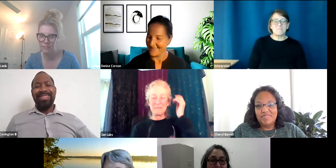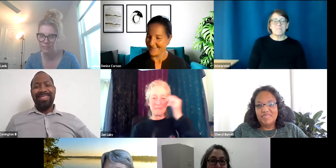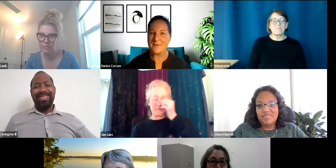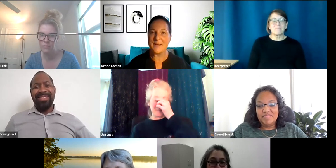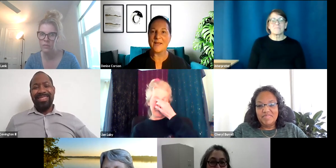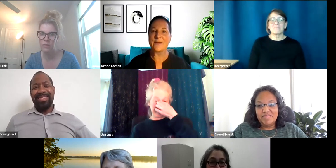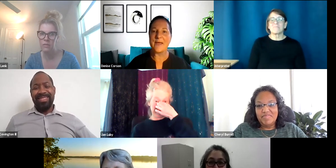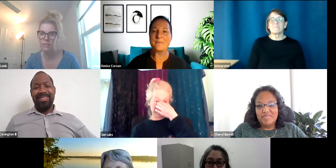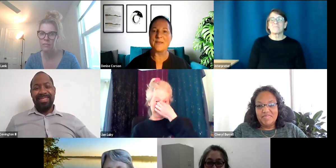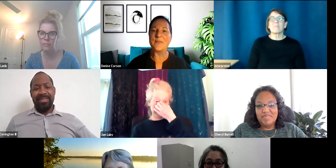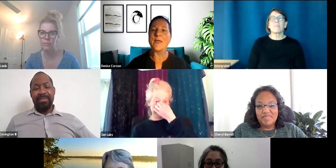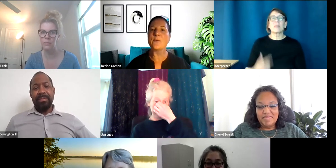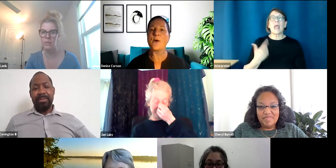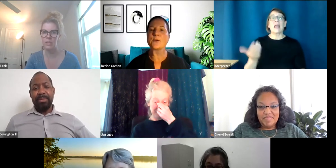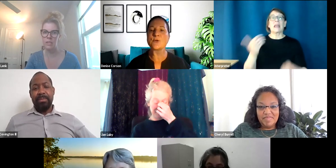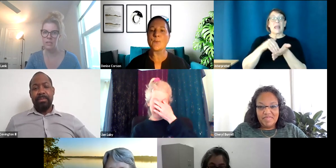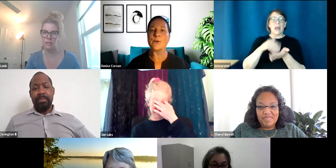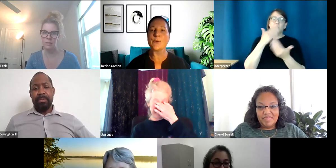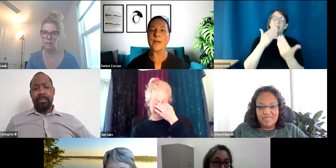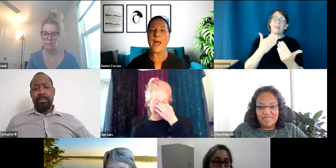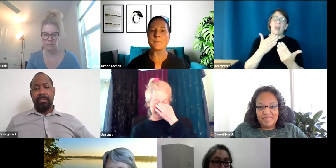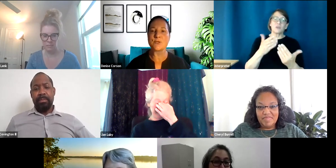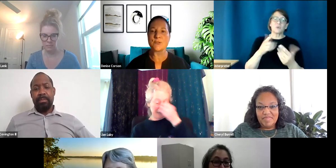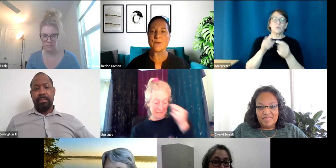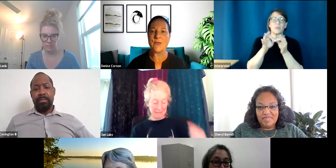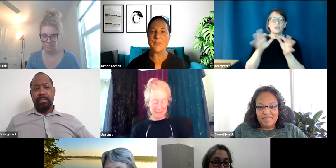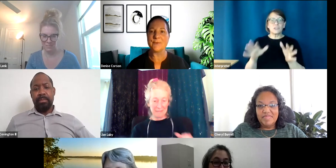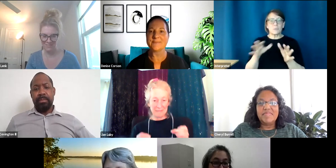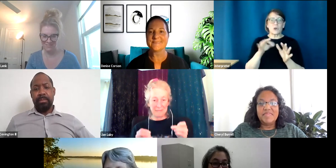And we, again, we thank you our interpreter and captioner. thank you.